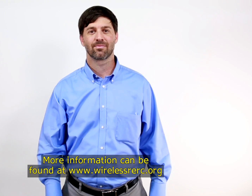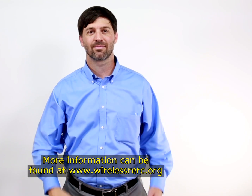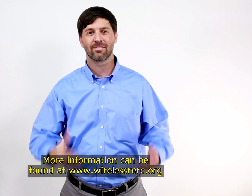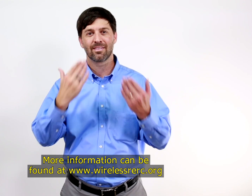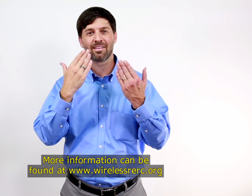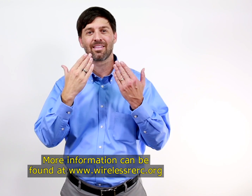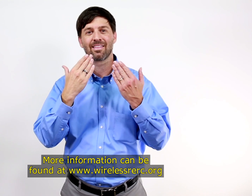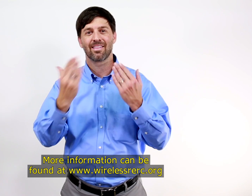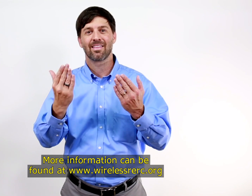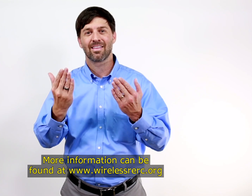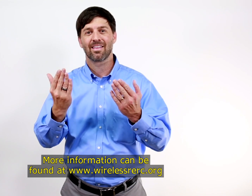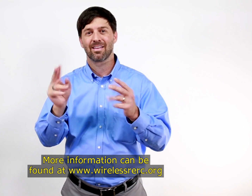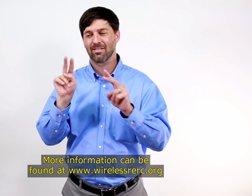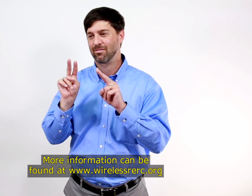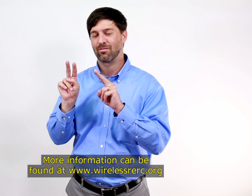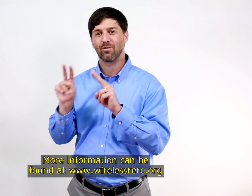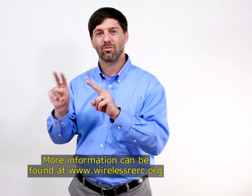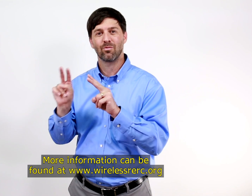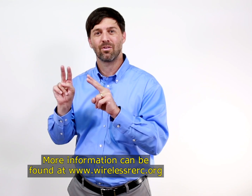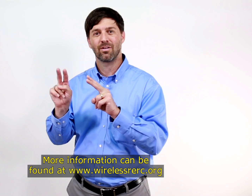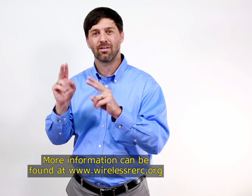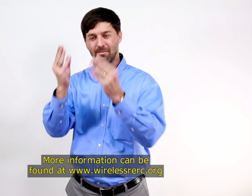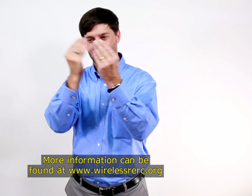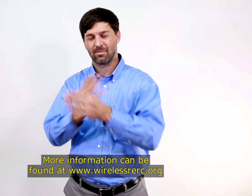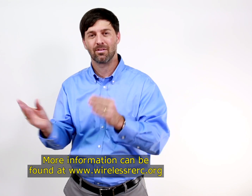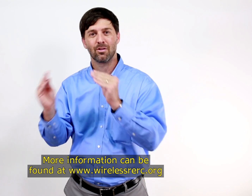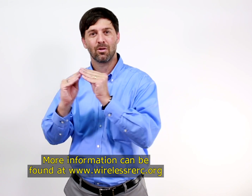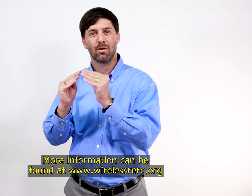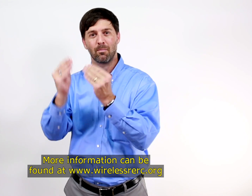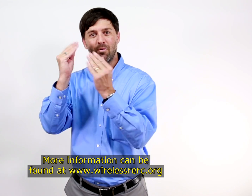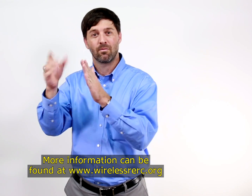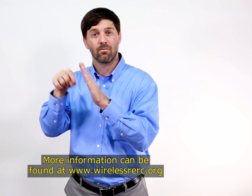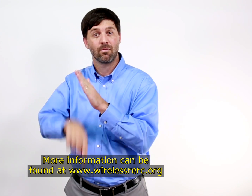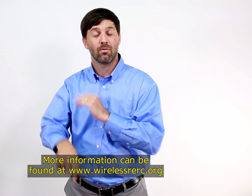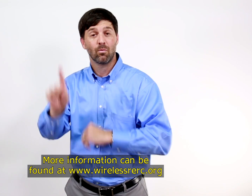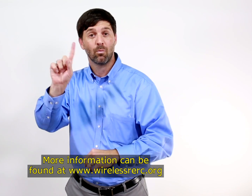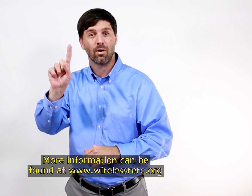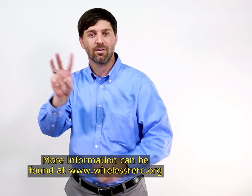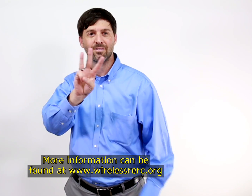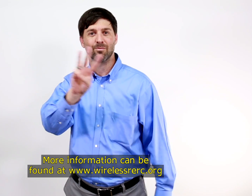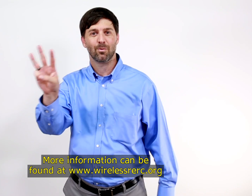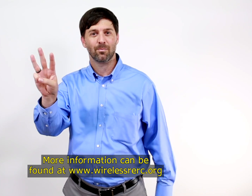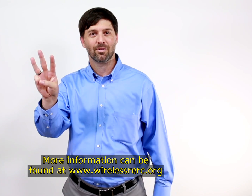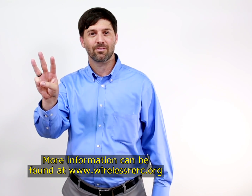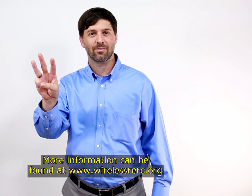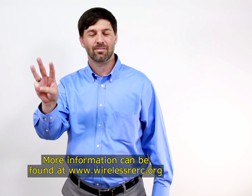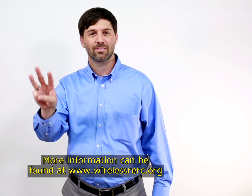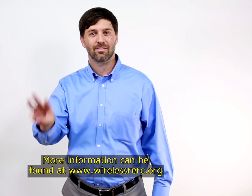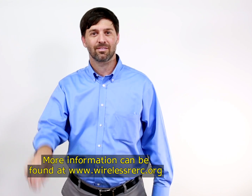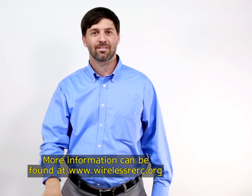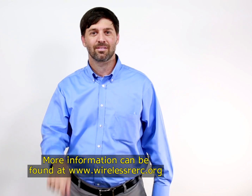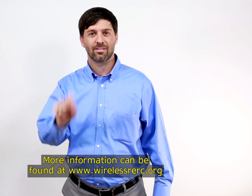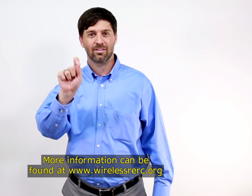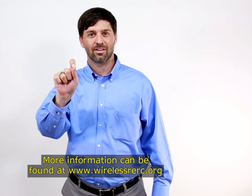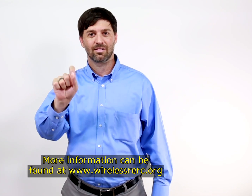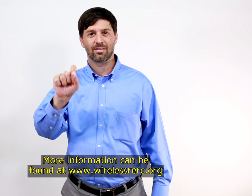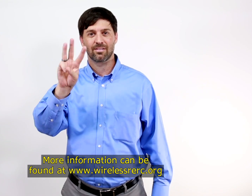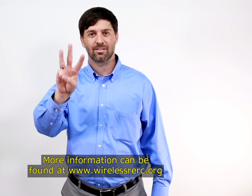More information can be found at www dot w i r e l e s s r e